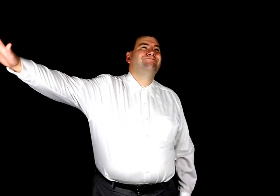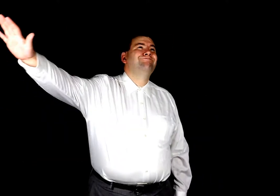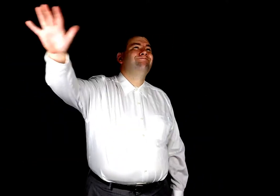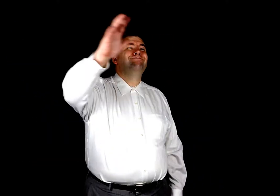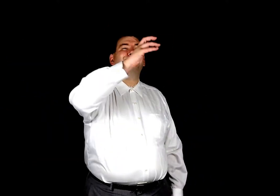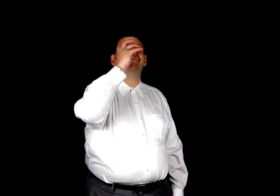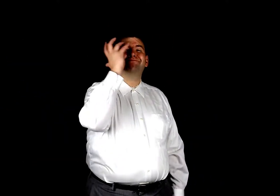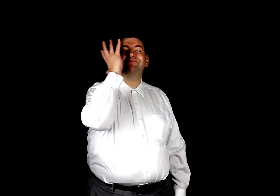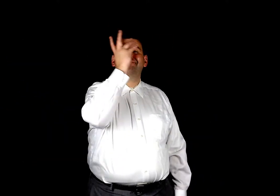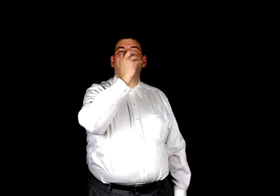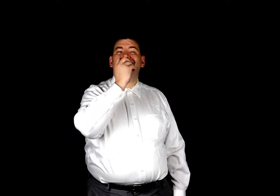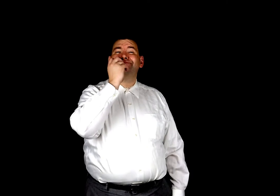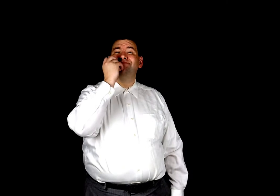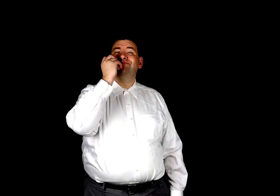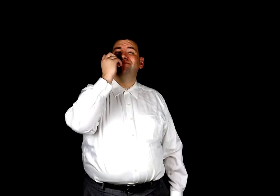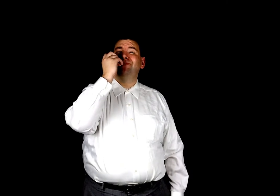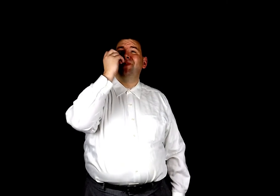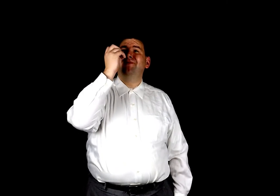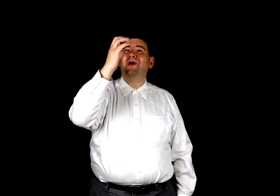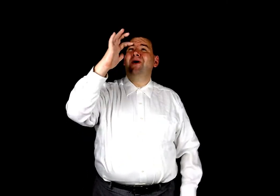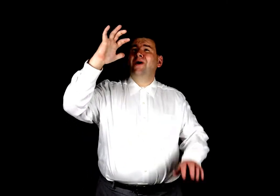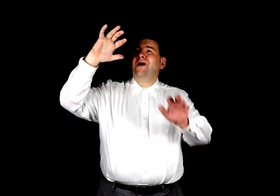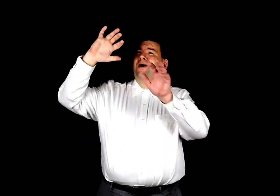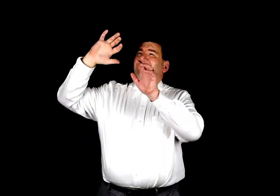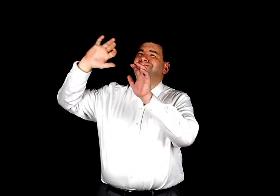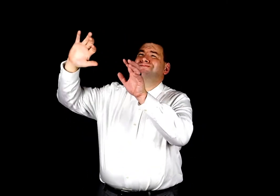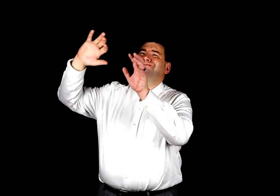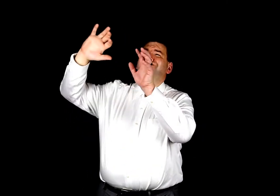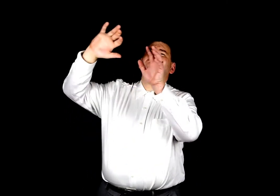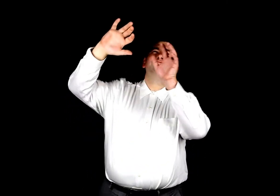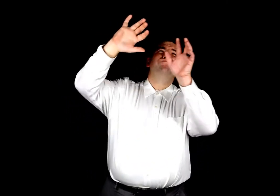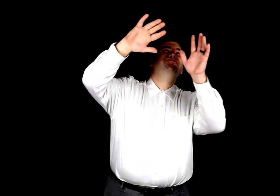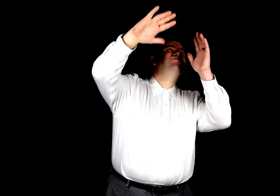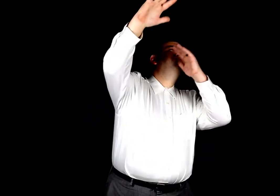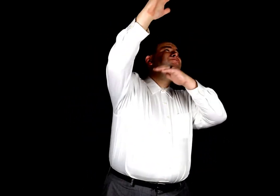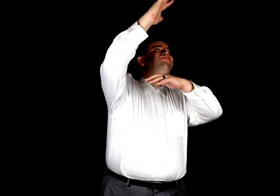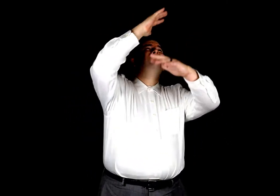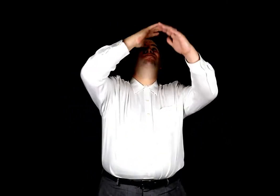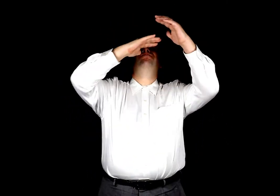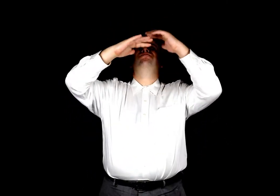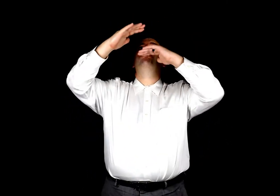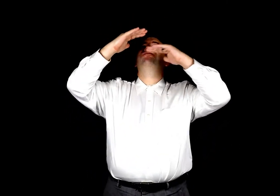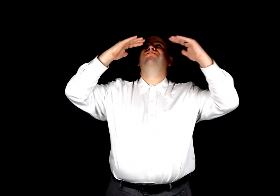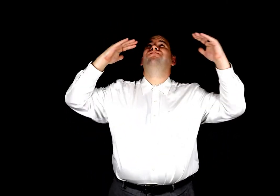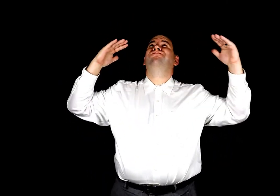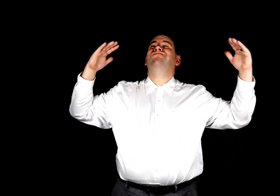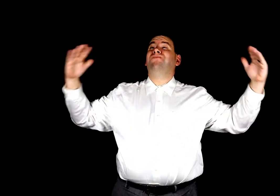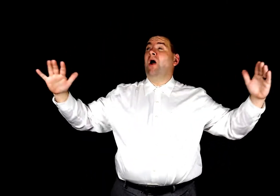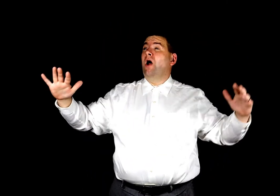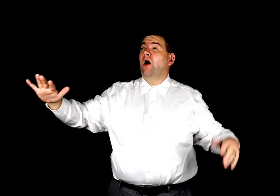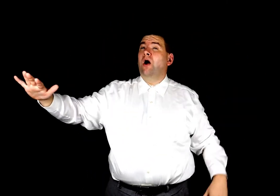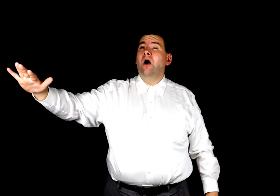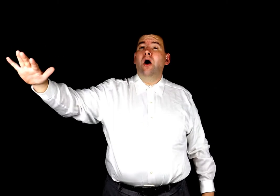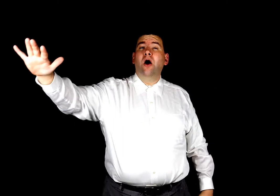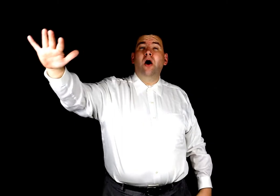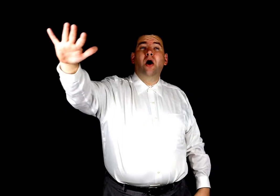Oh, beautiful for spacious skies, for